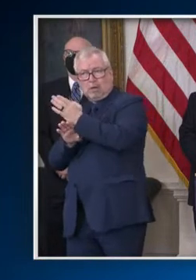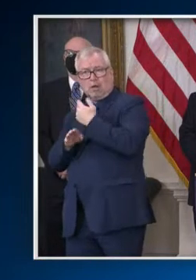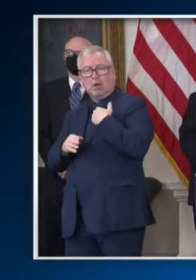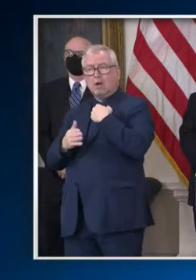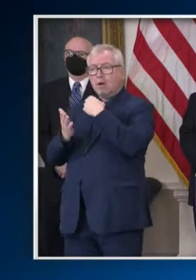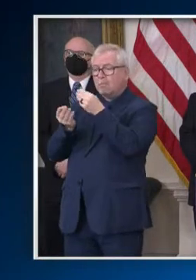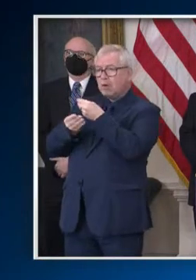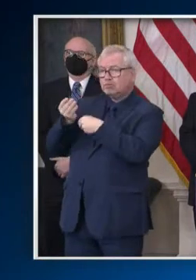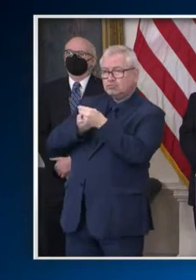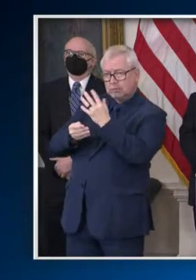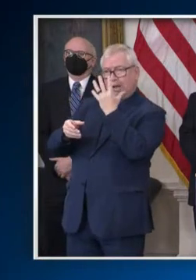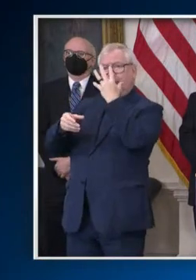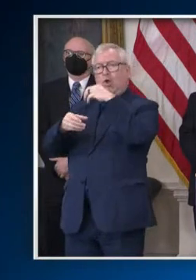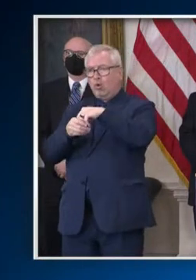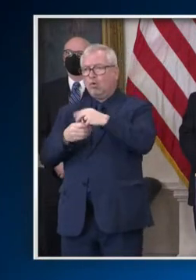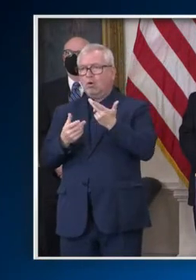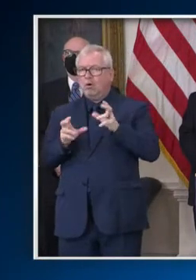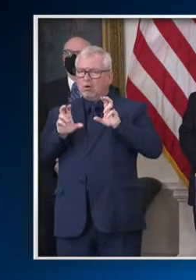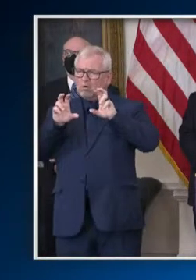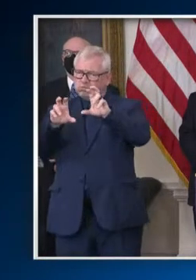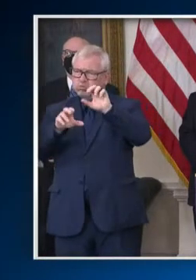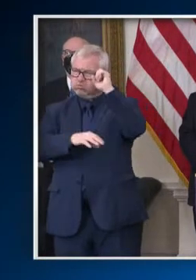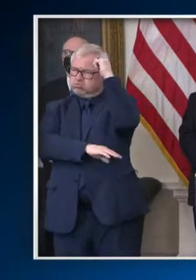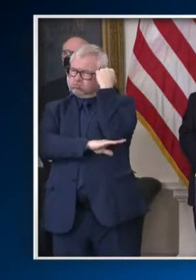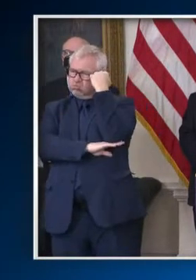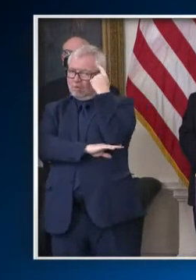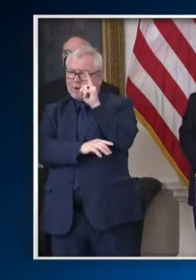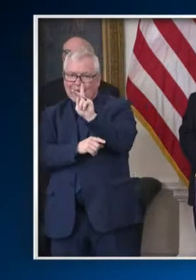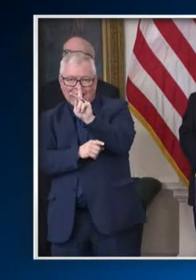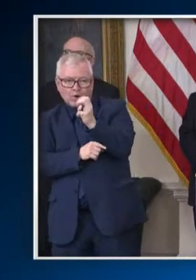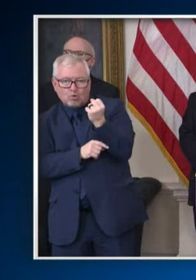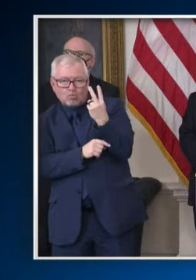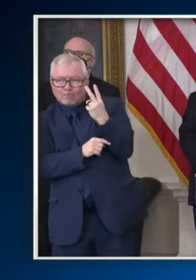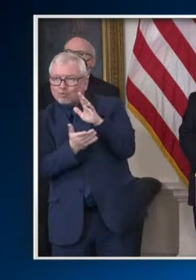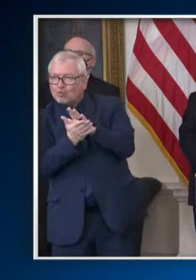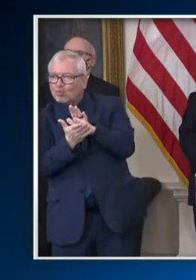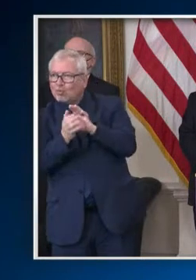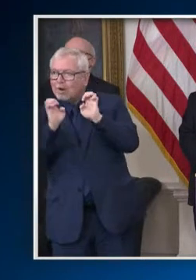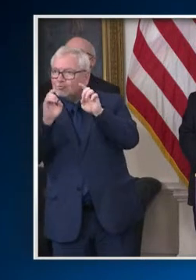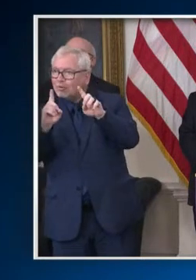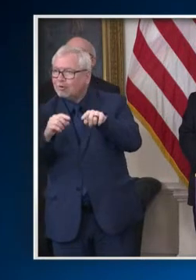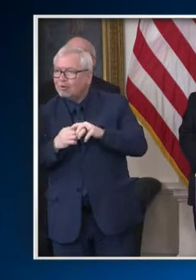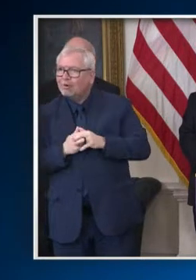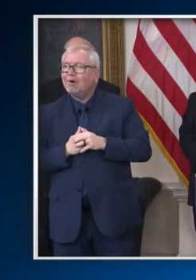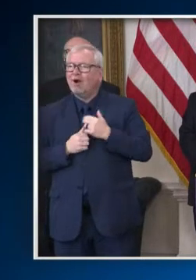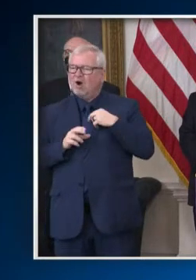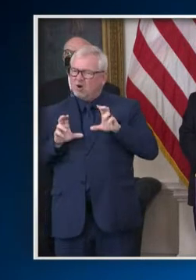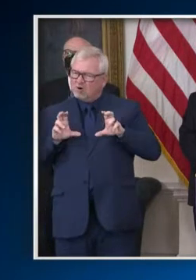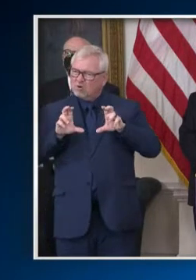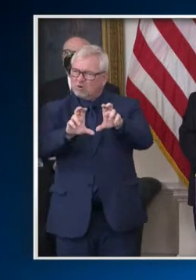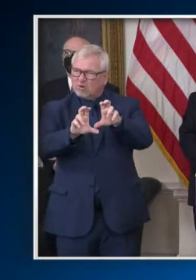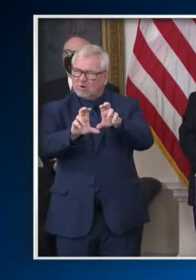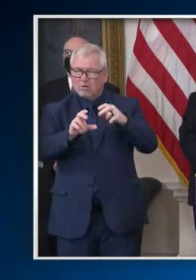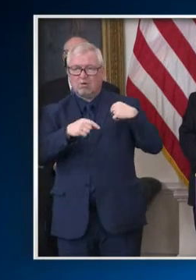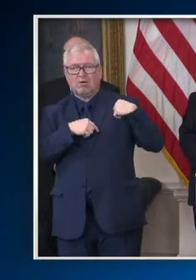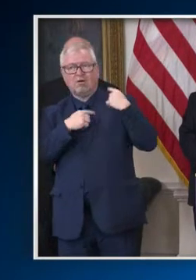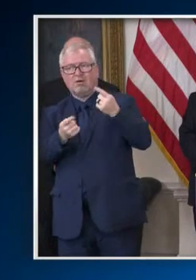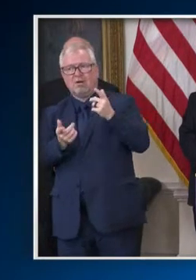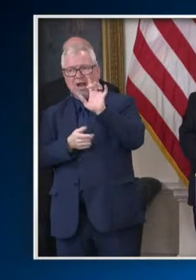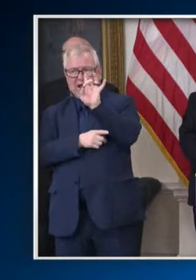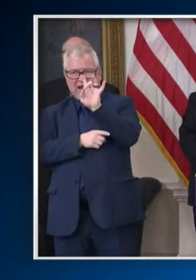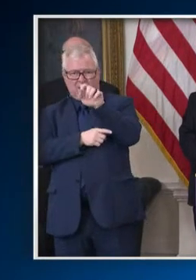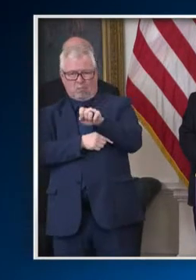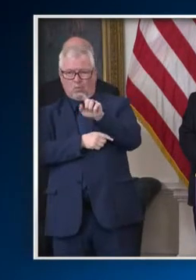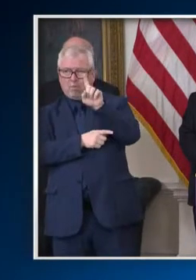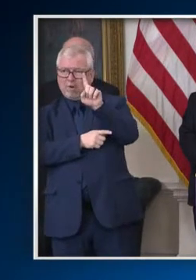for K-12 education, investing the most most ever $8.15 billion